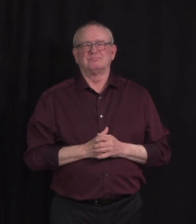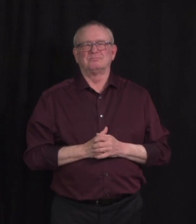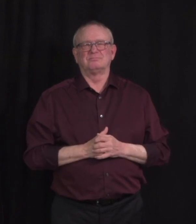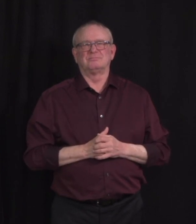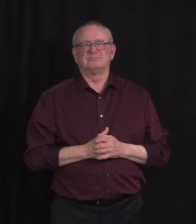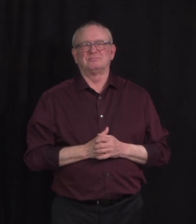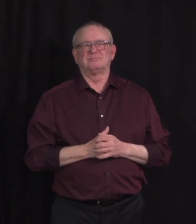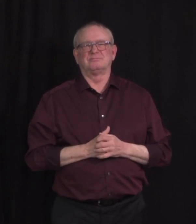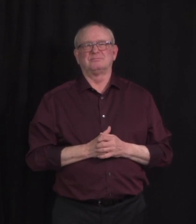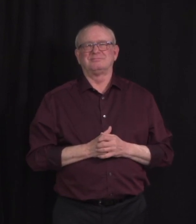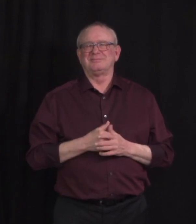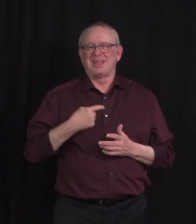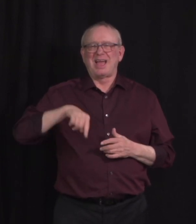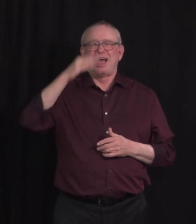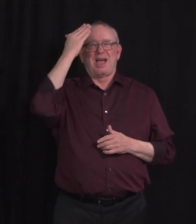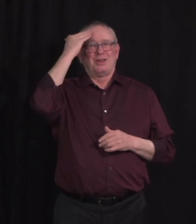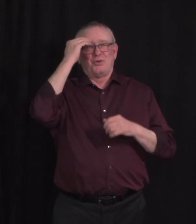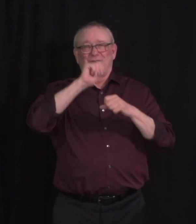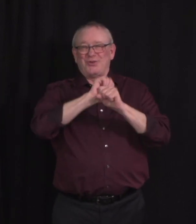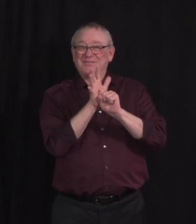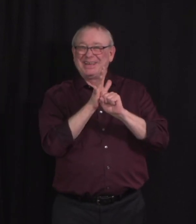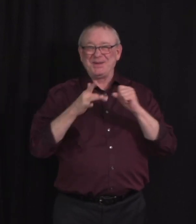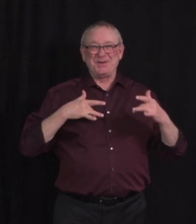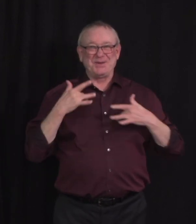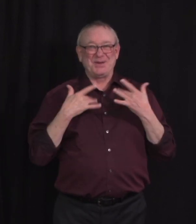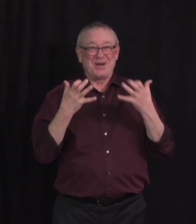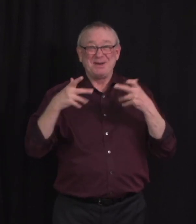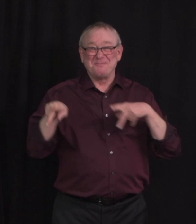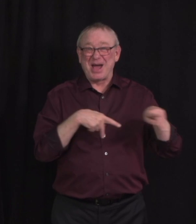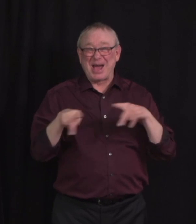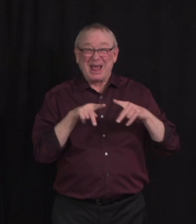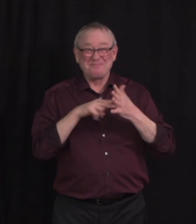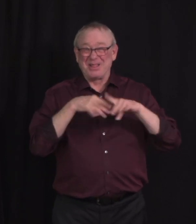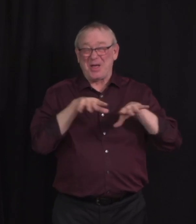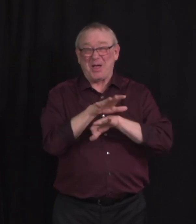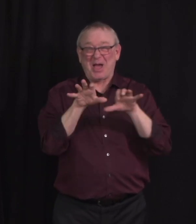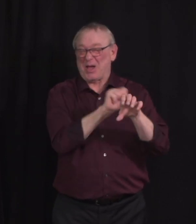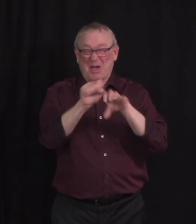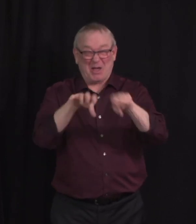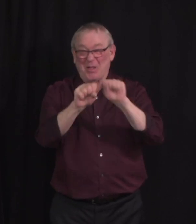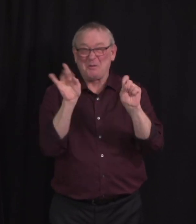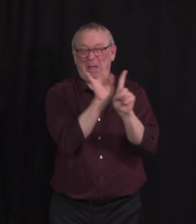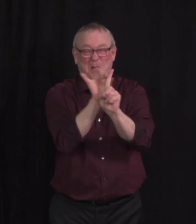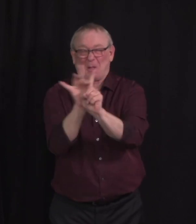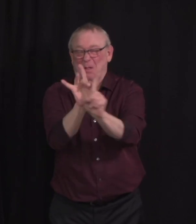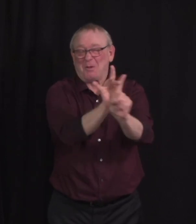know that COVID loves a party, especially ones inside where people mix and mingle in close proximity to each other.